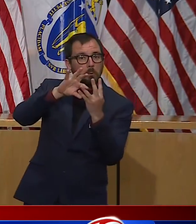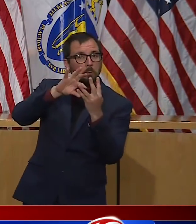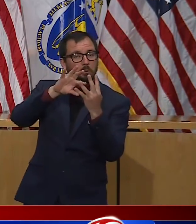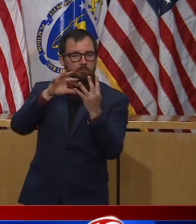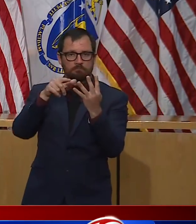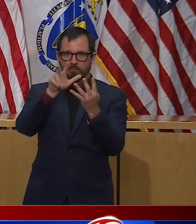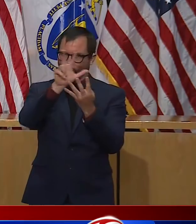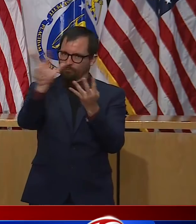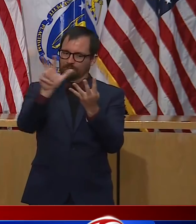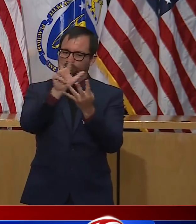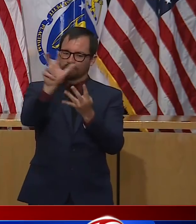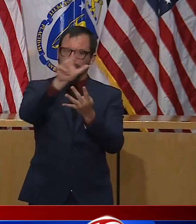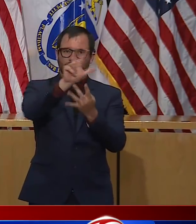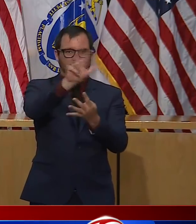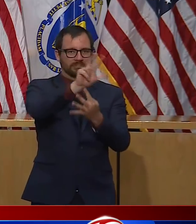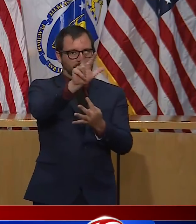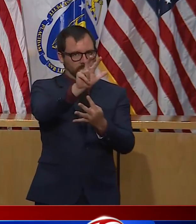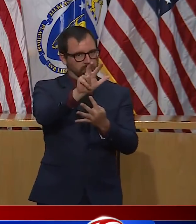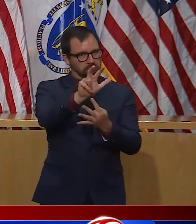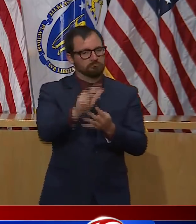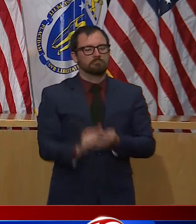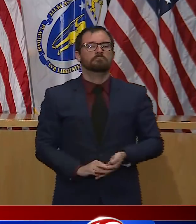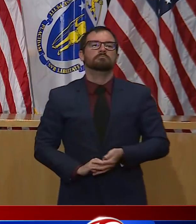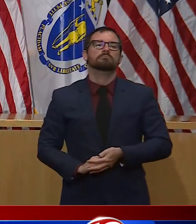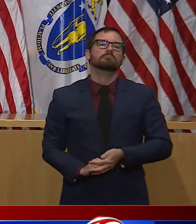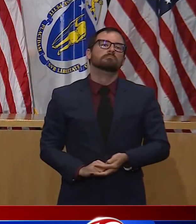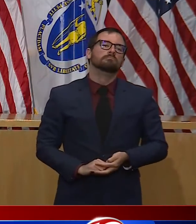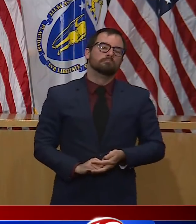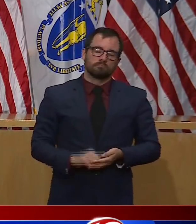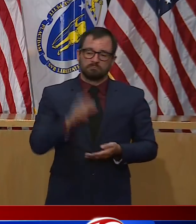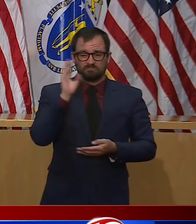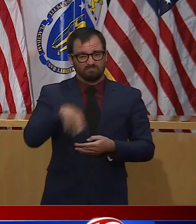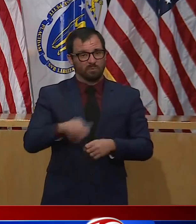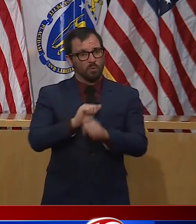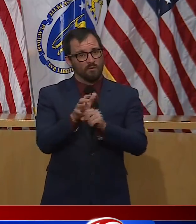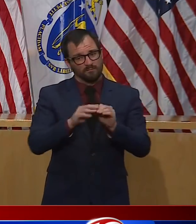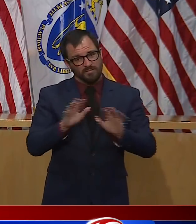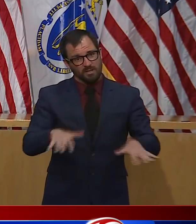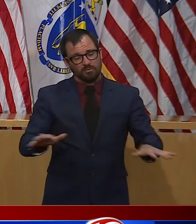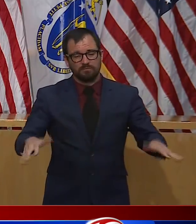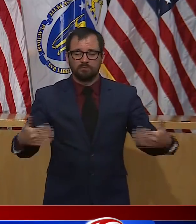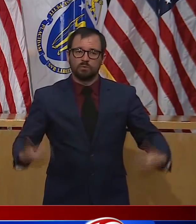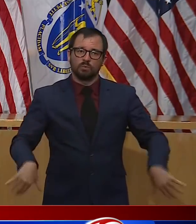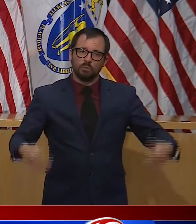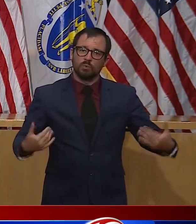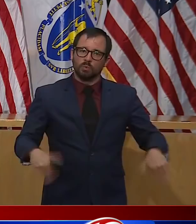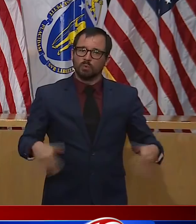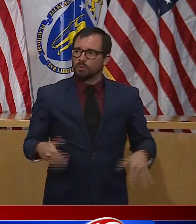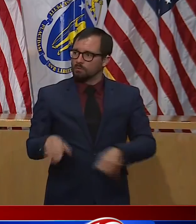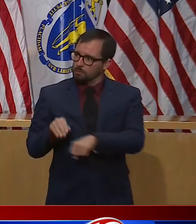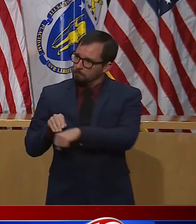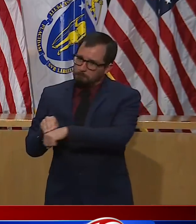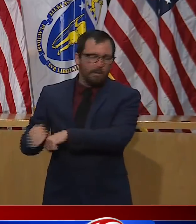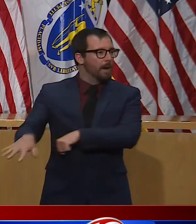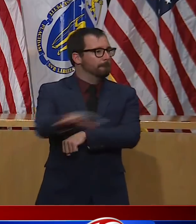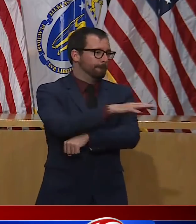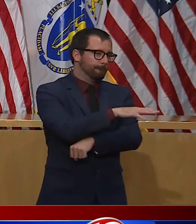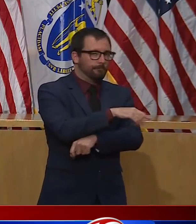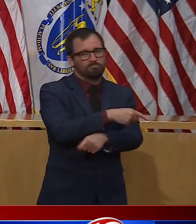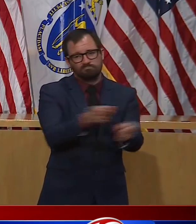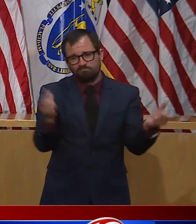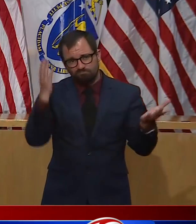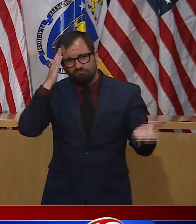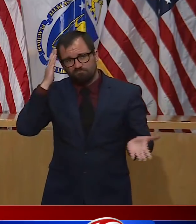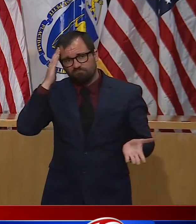and will continue to take a toll here in Massachusetts. It remains up to all of us, government, the employer community,